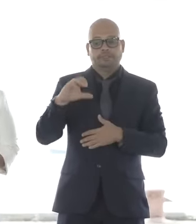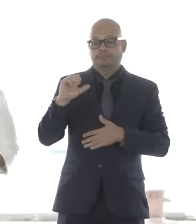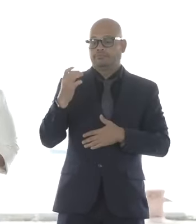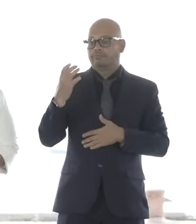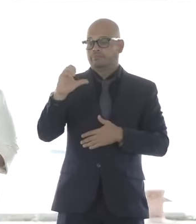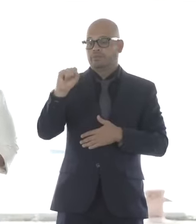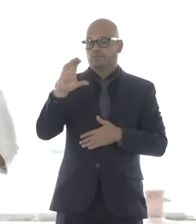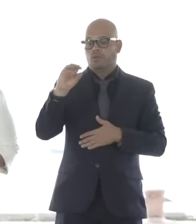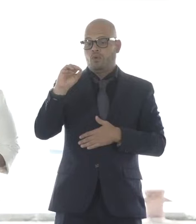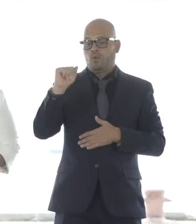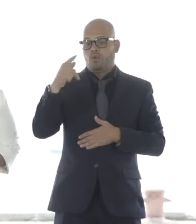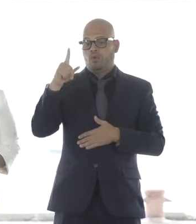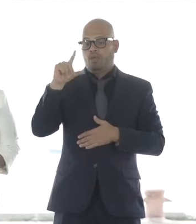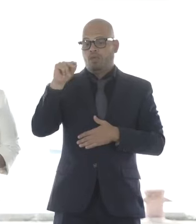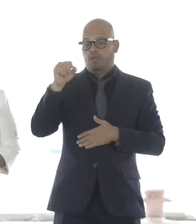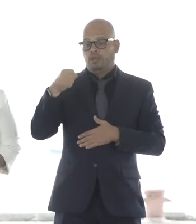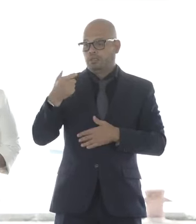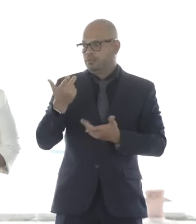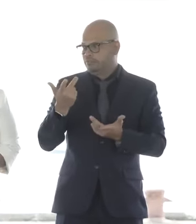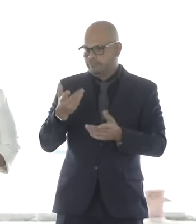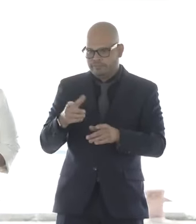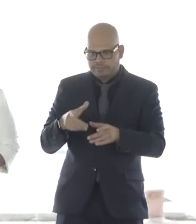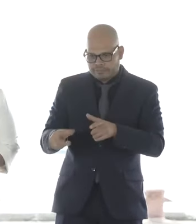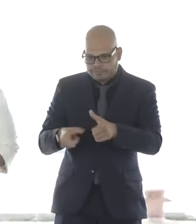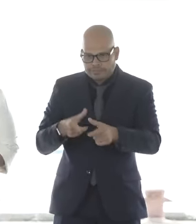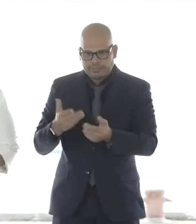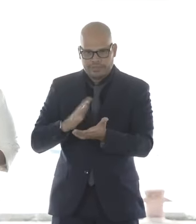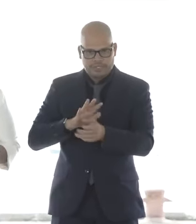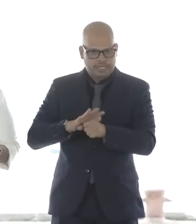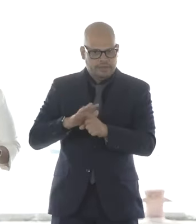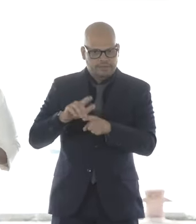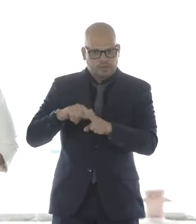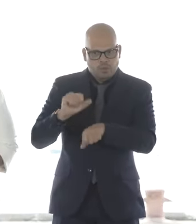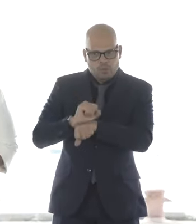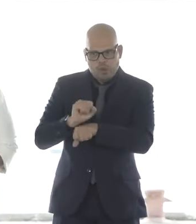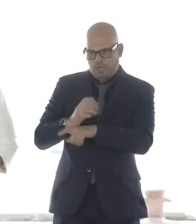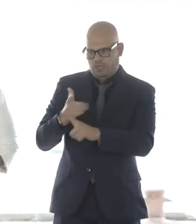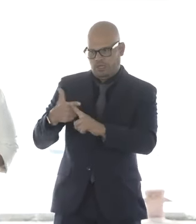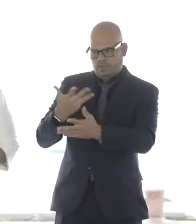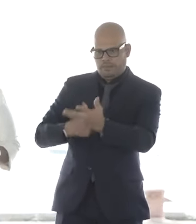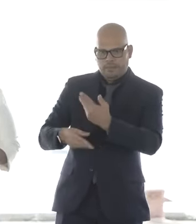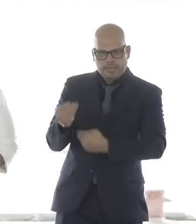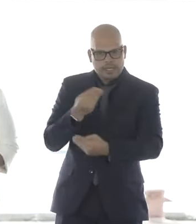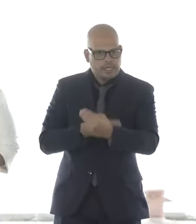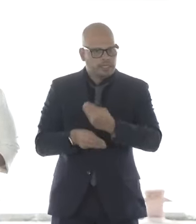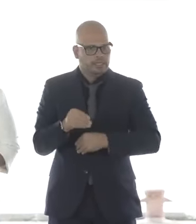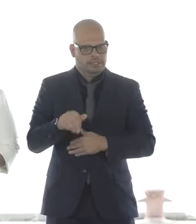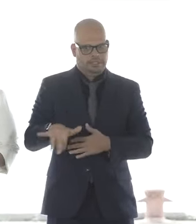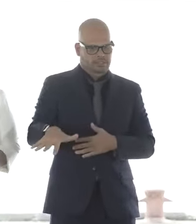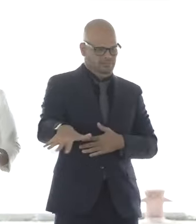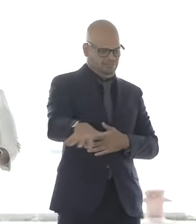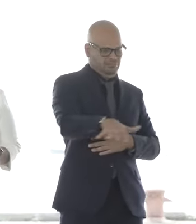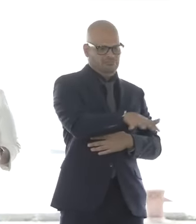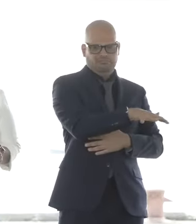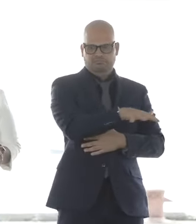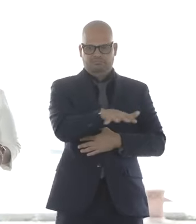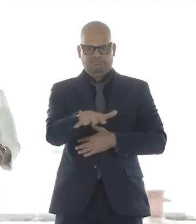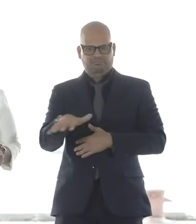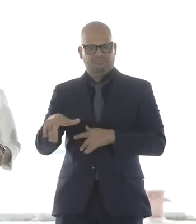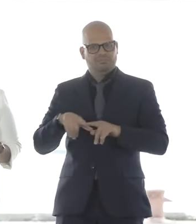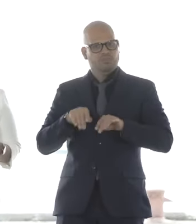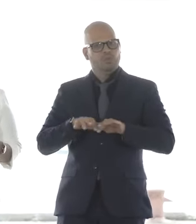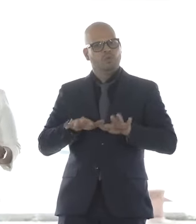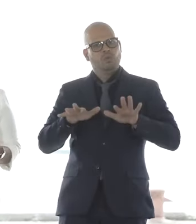job growth, the economic development, using public space in a way that's going to continue to grow regionally and produce amazing